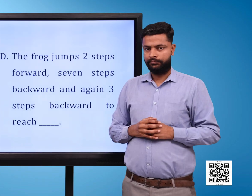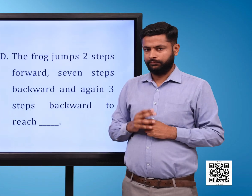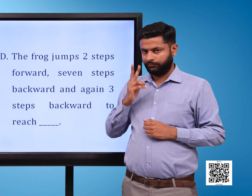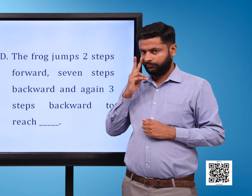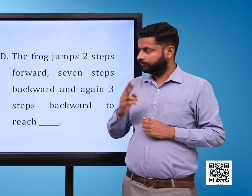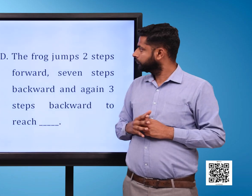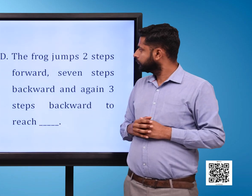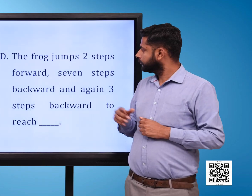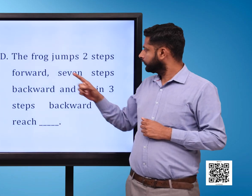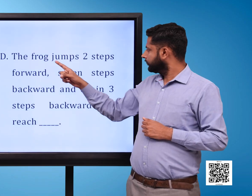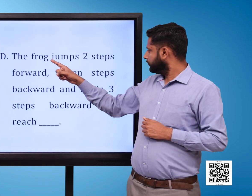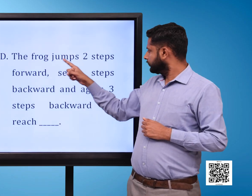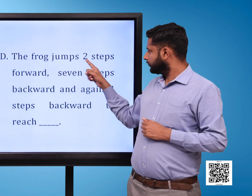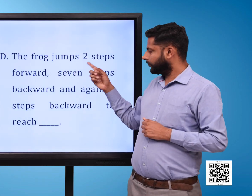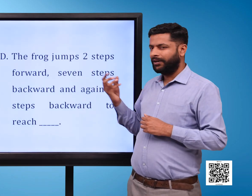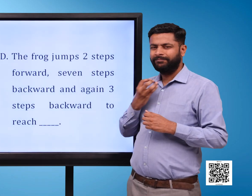D The frog jumps